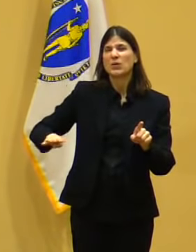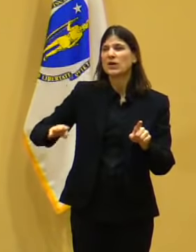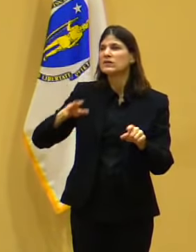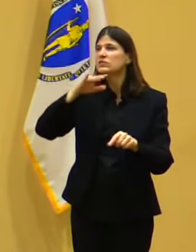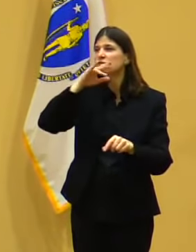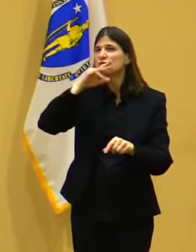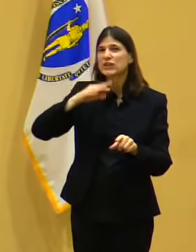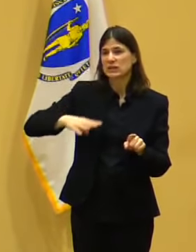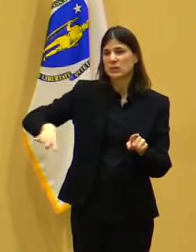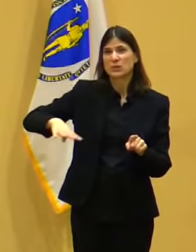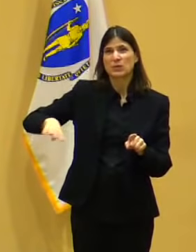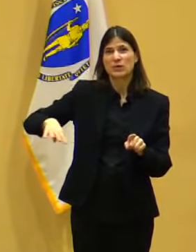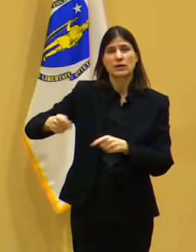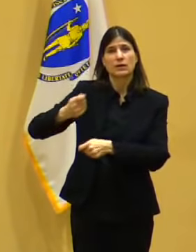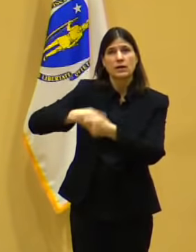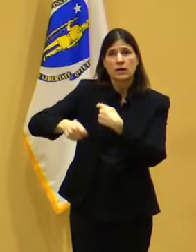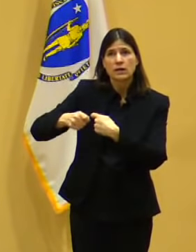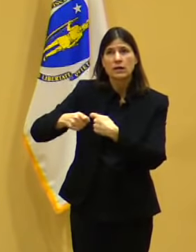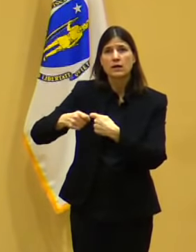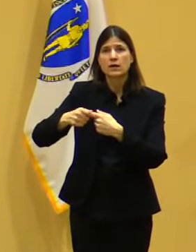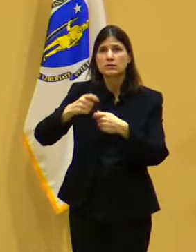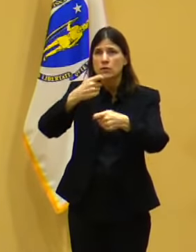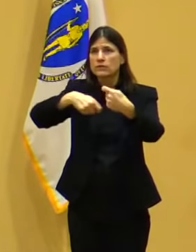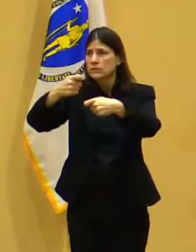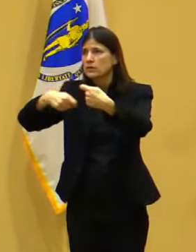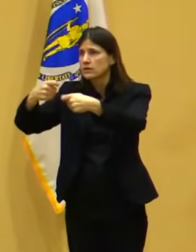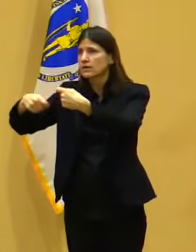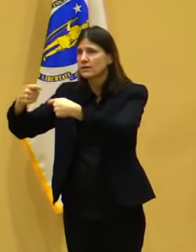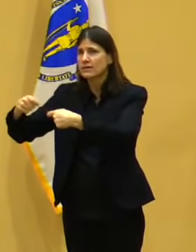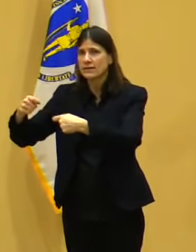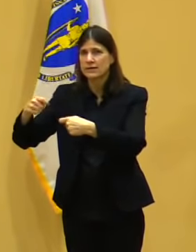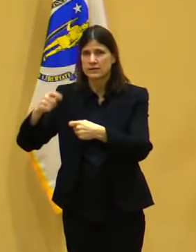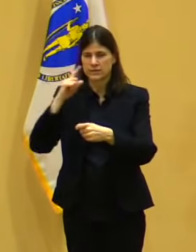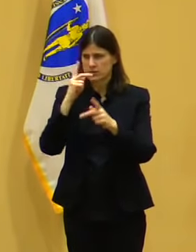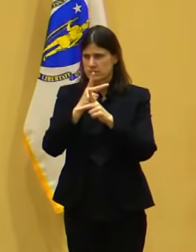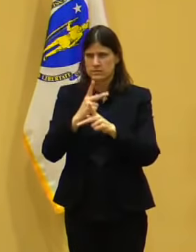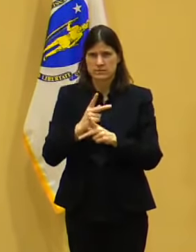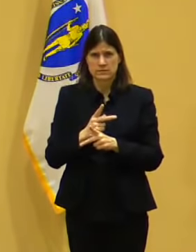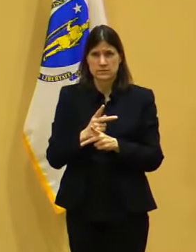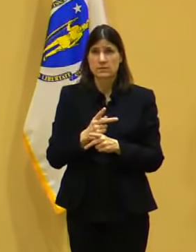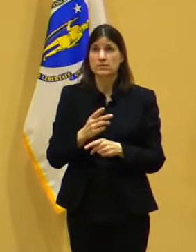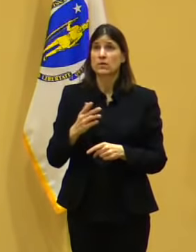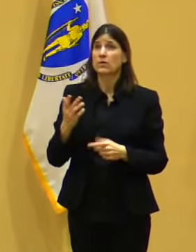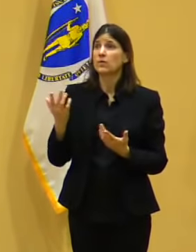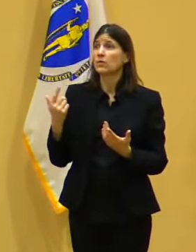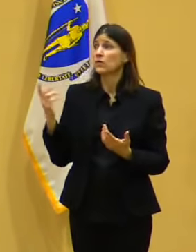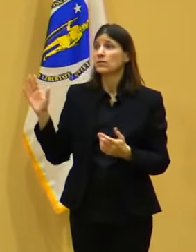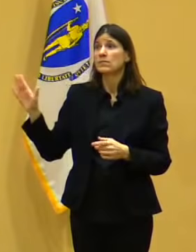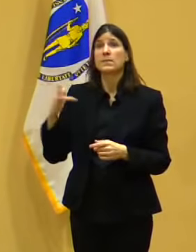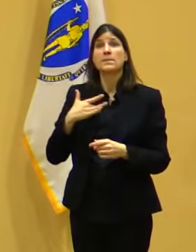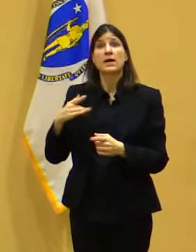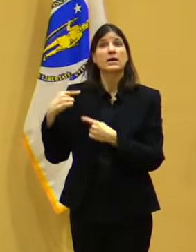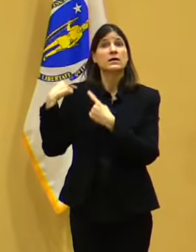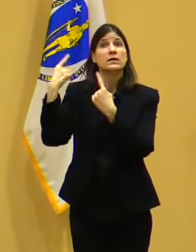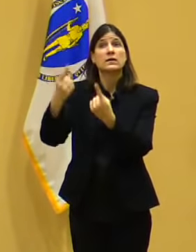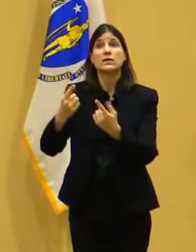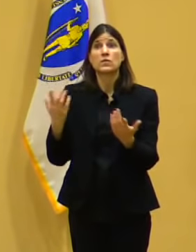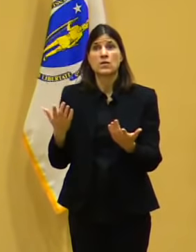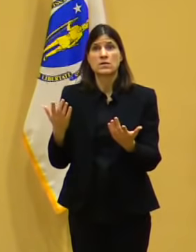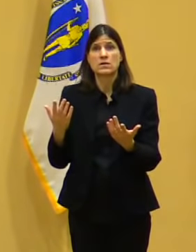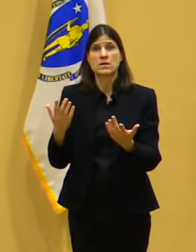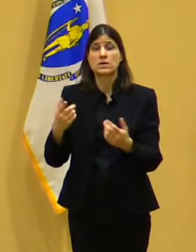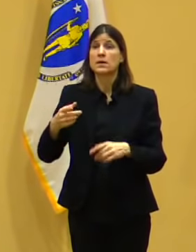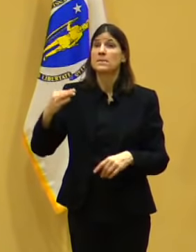But that's our sort of way of framing what we think of as the biggest benefit for the least